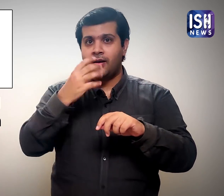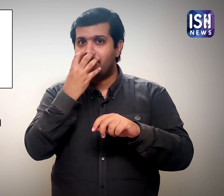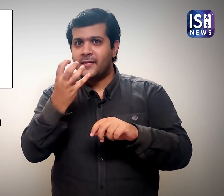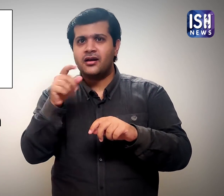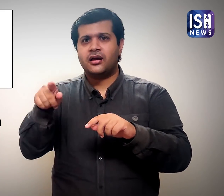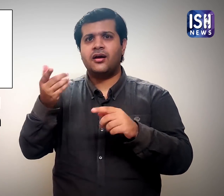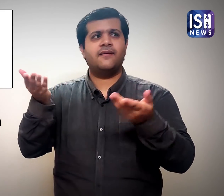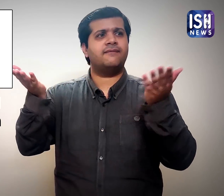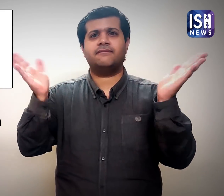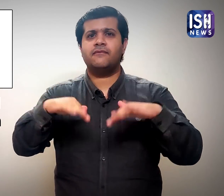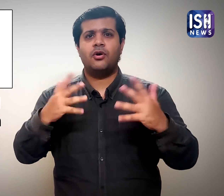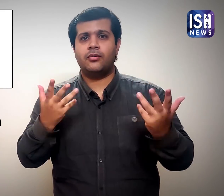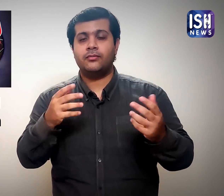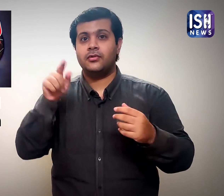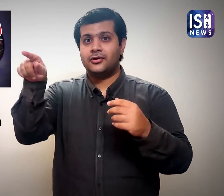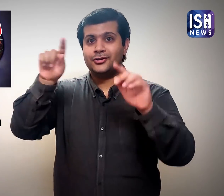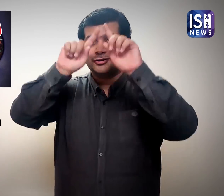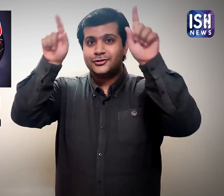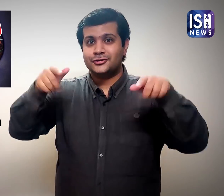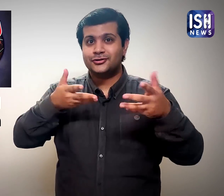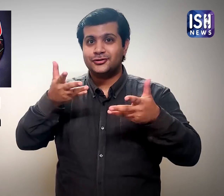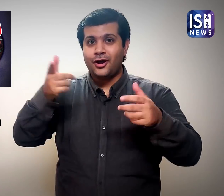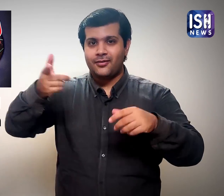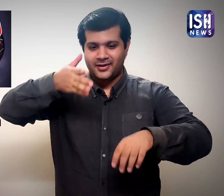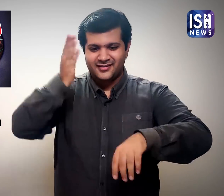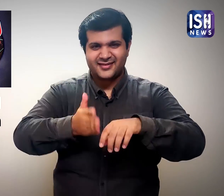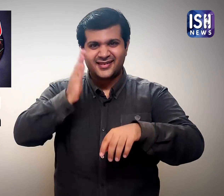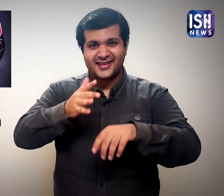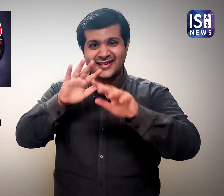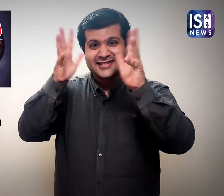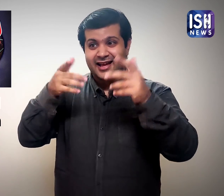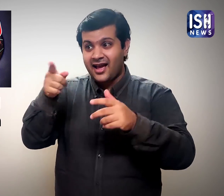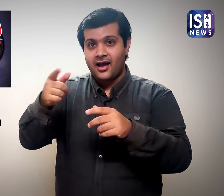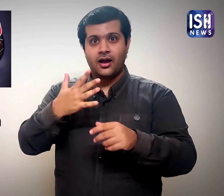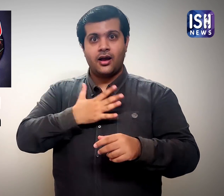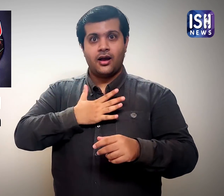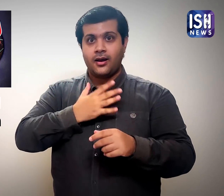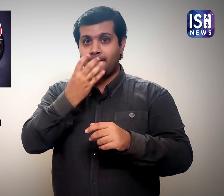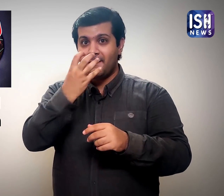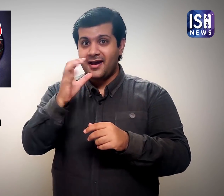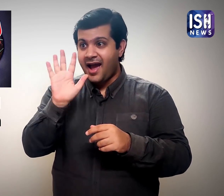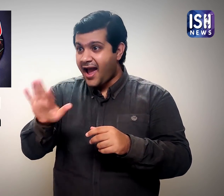These pigs were taken from slaughterhouses